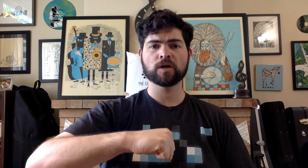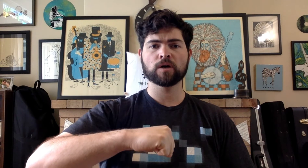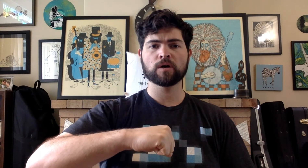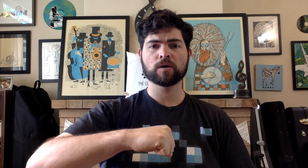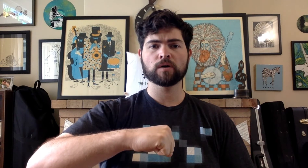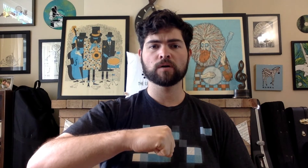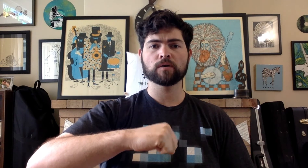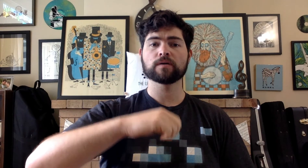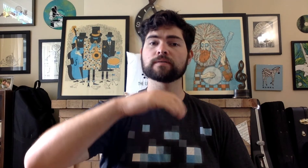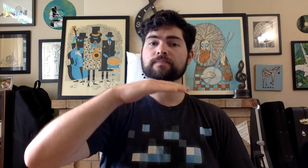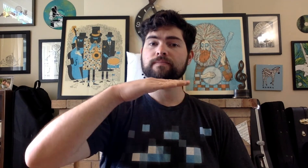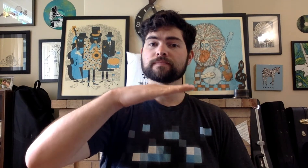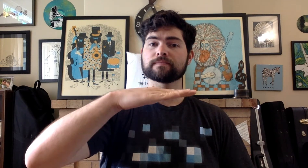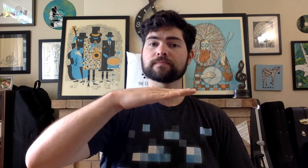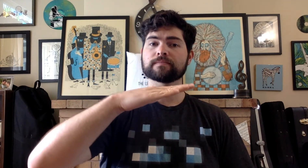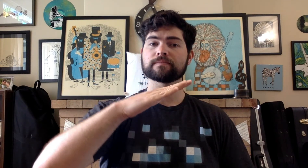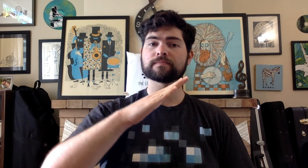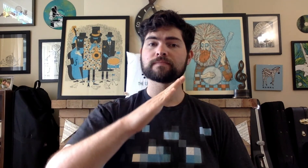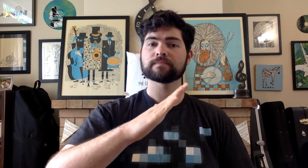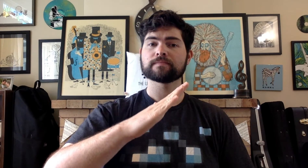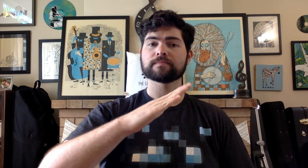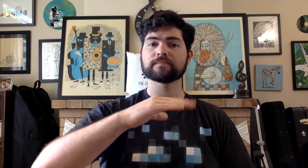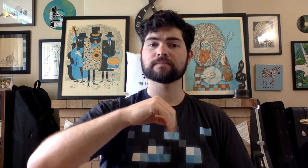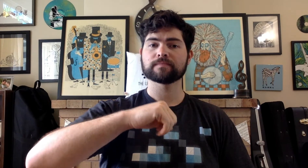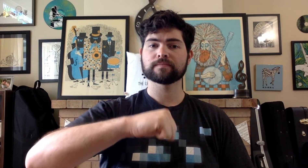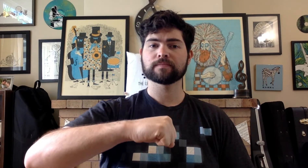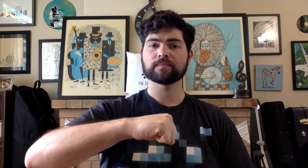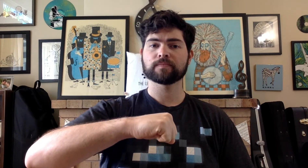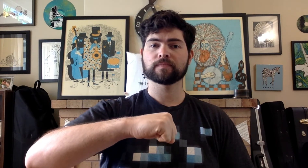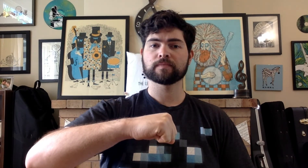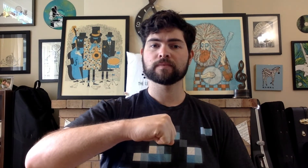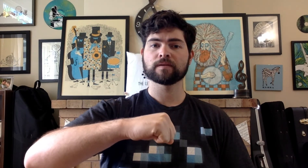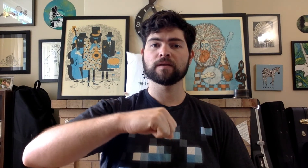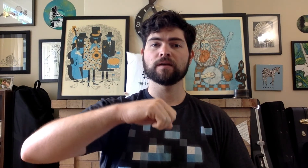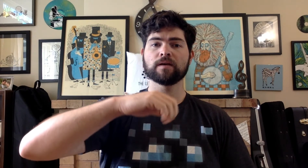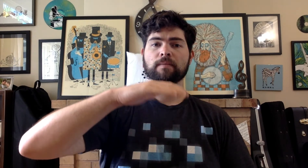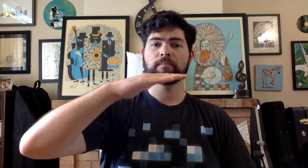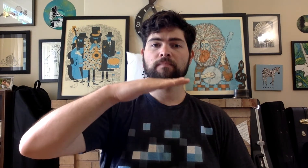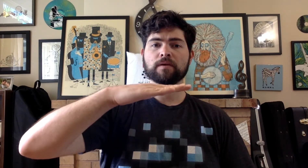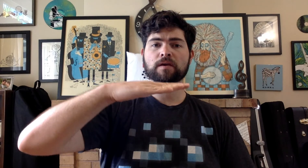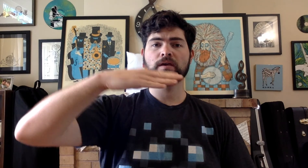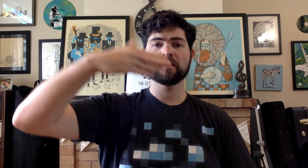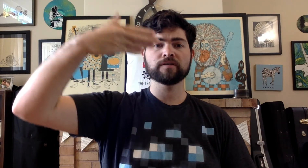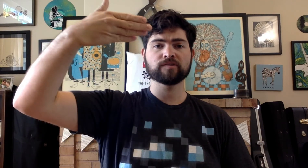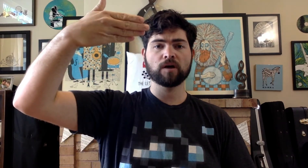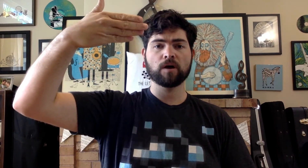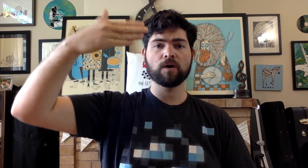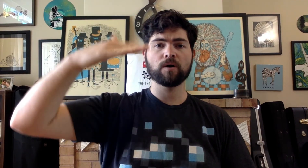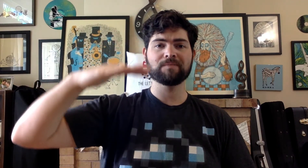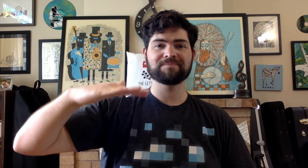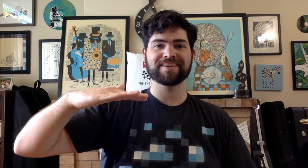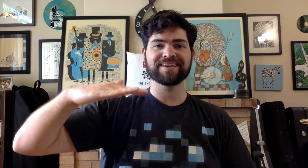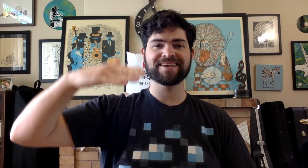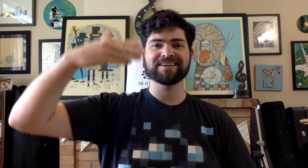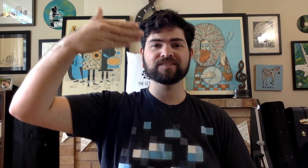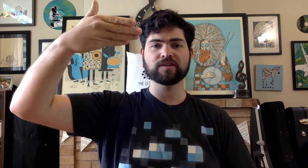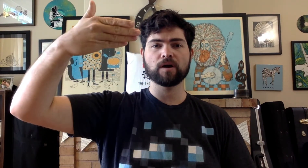mi so mi so